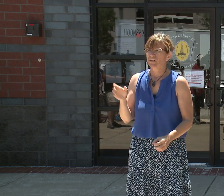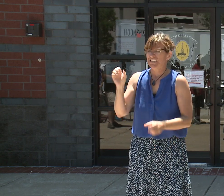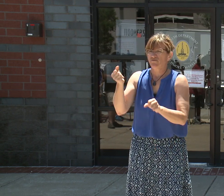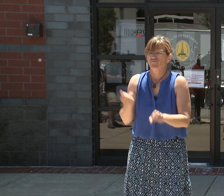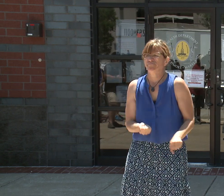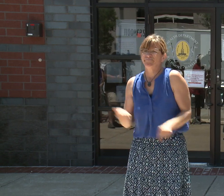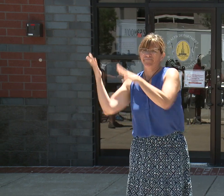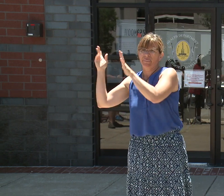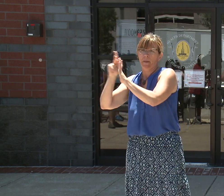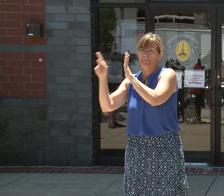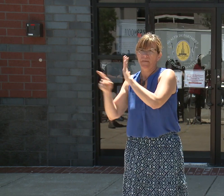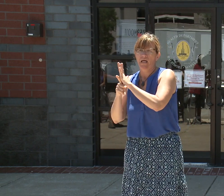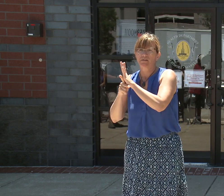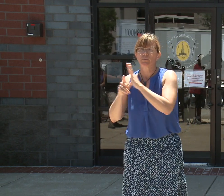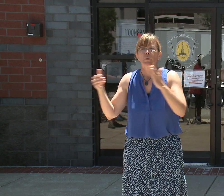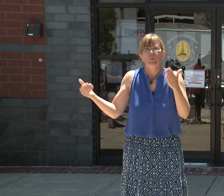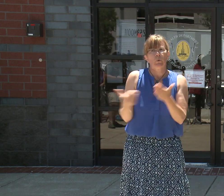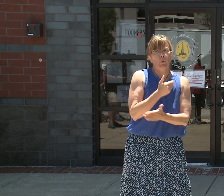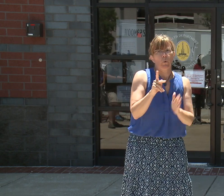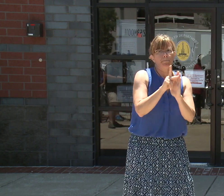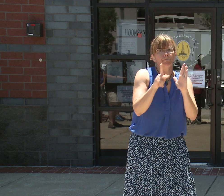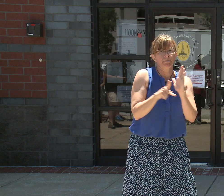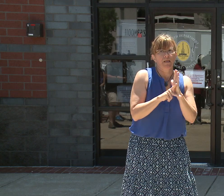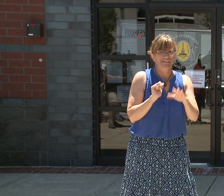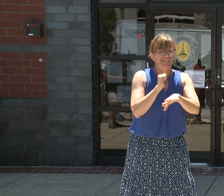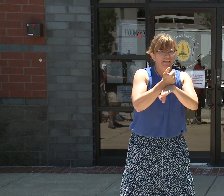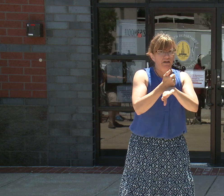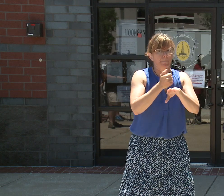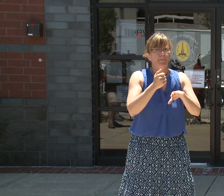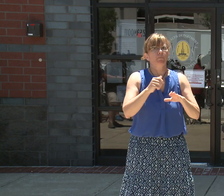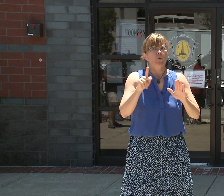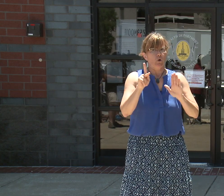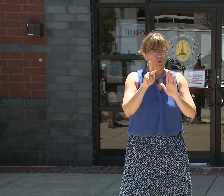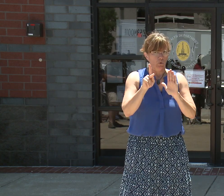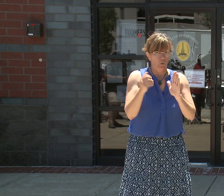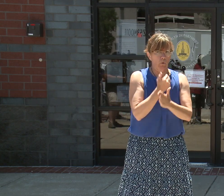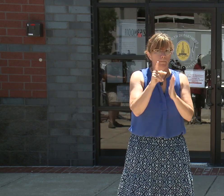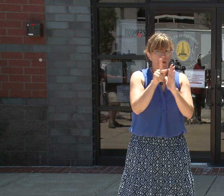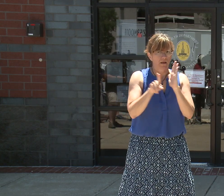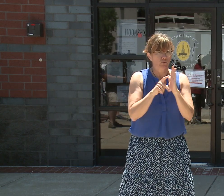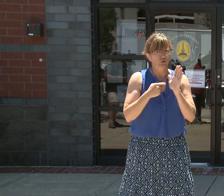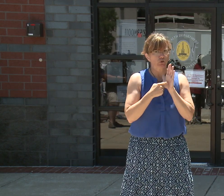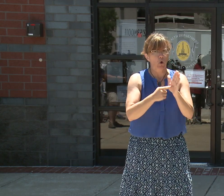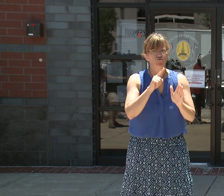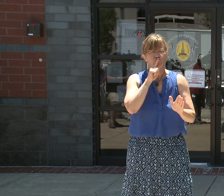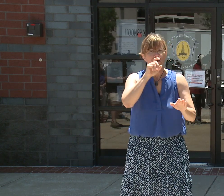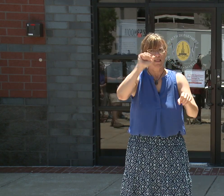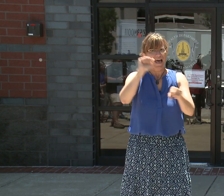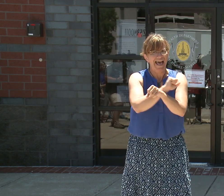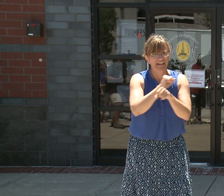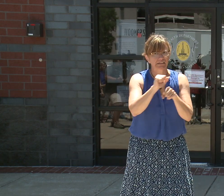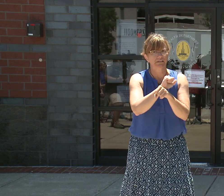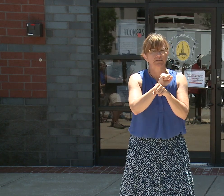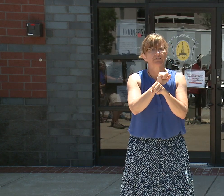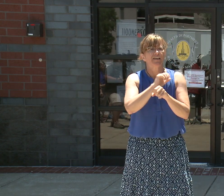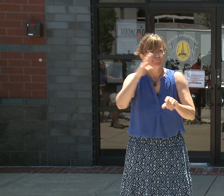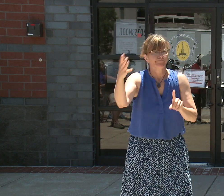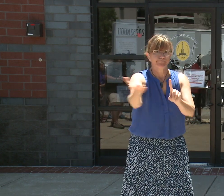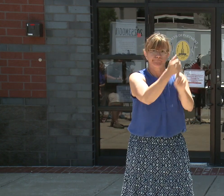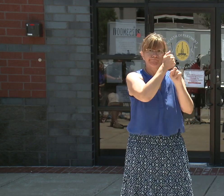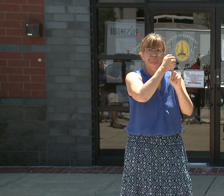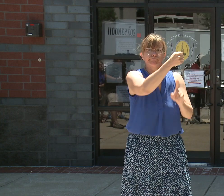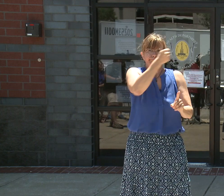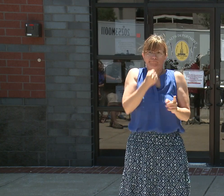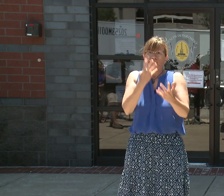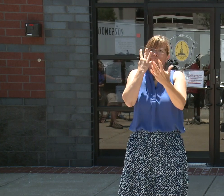allow police and our partners in public safety to deal and track down the people who are committing the violence there. And the second question,